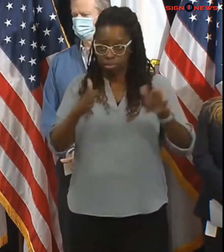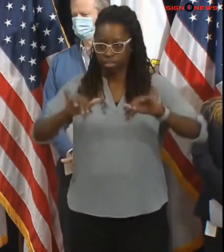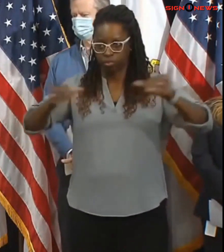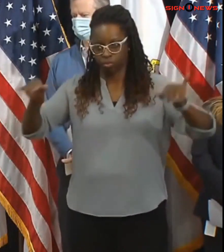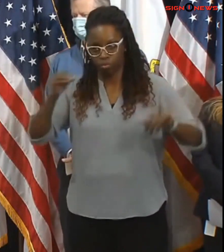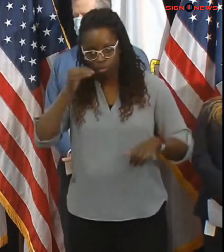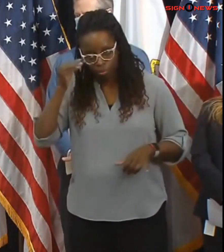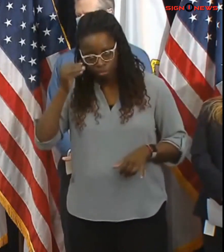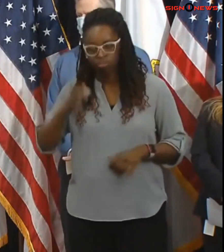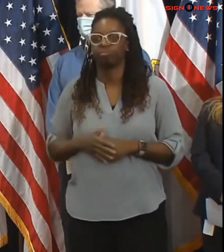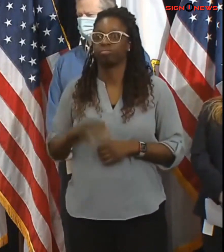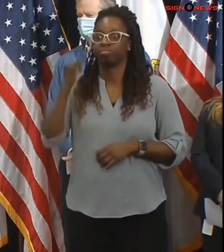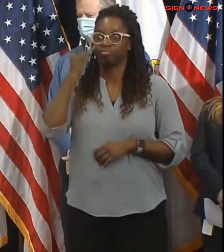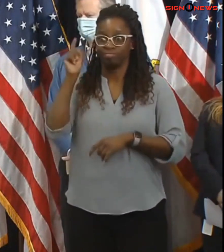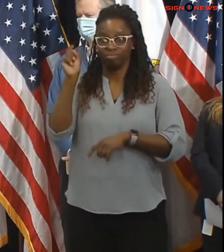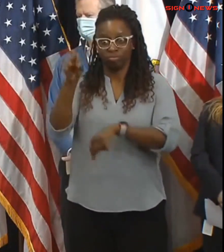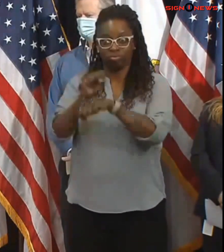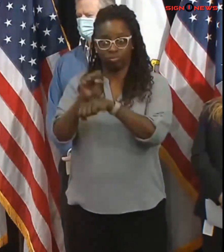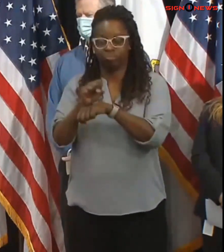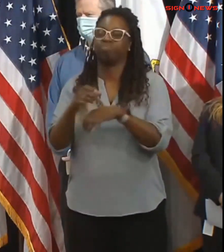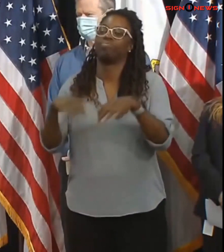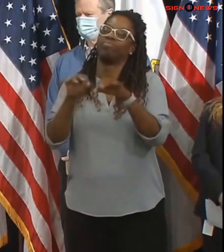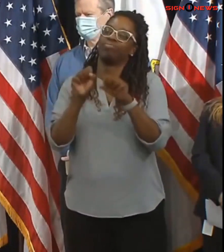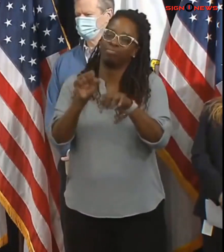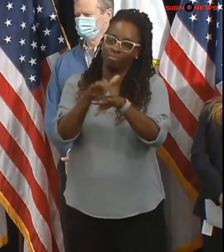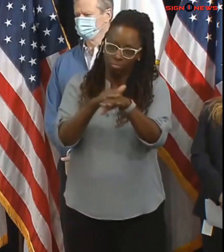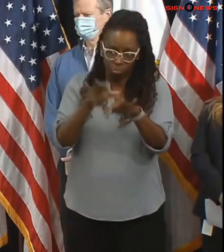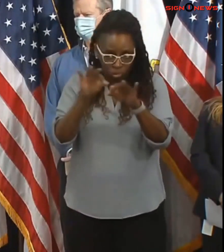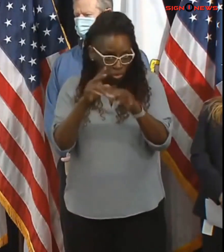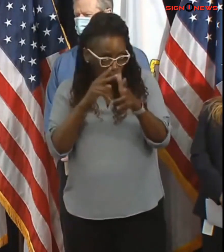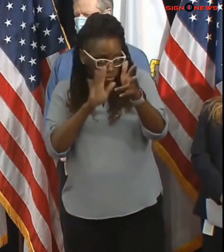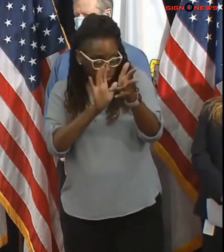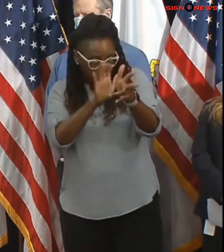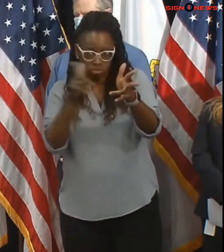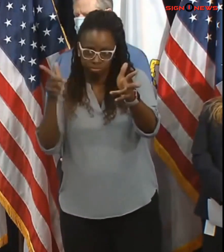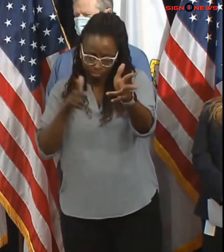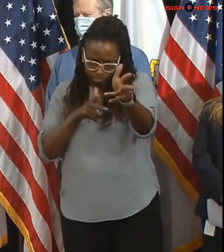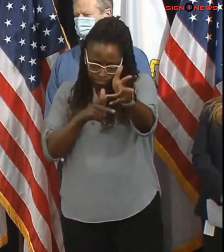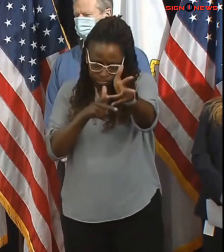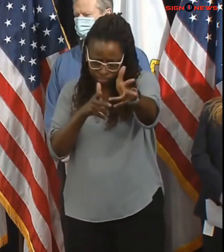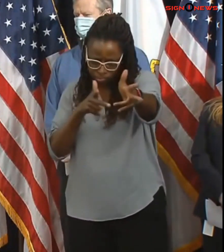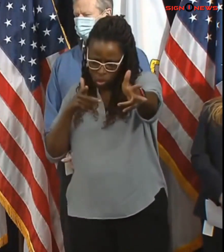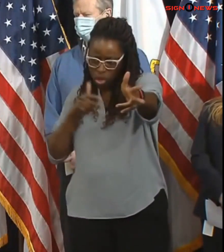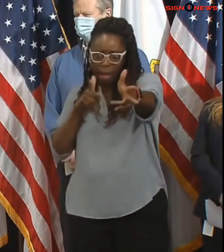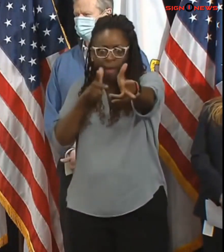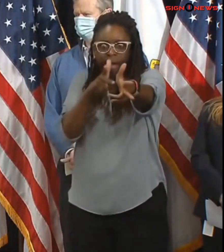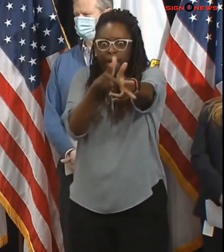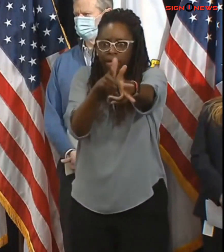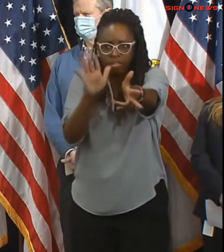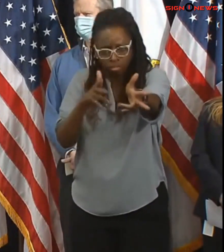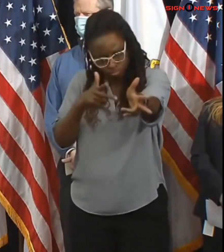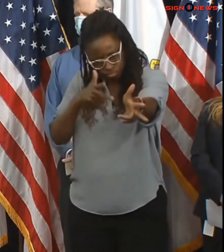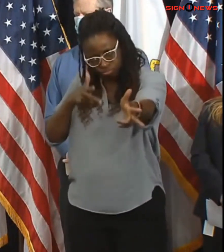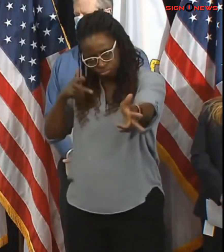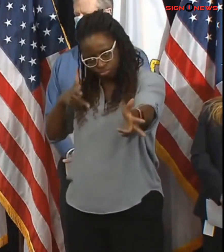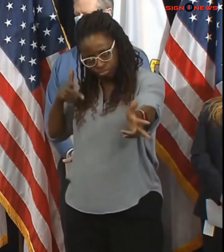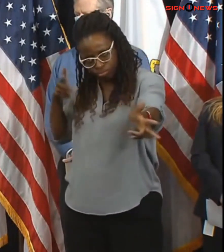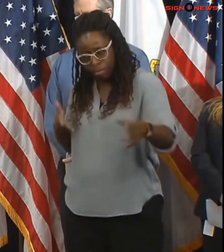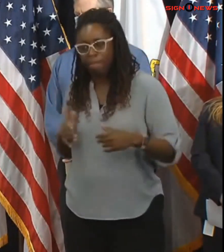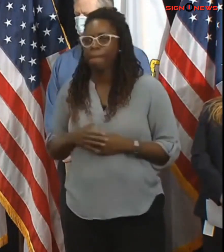we're expecting heavy snow strong winds and whiteout conditions stay off the road if you can it will be a very difficult